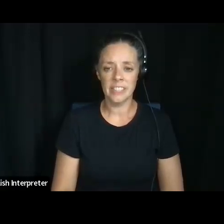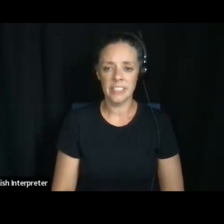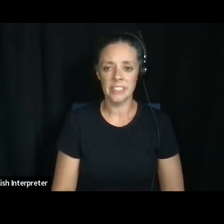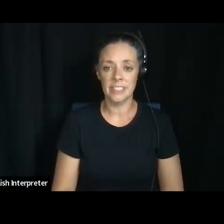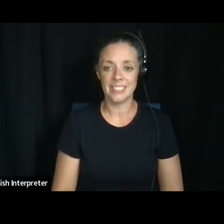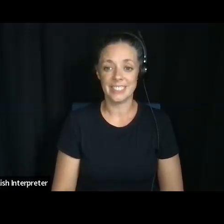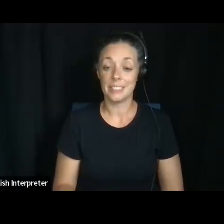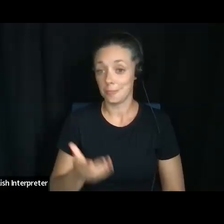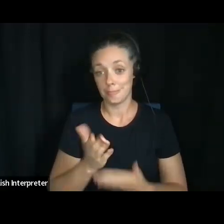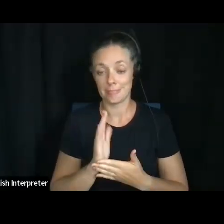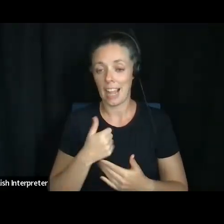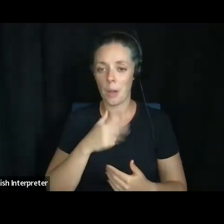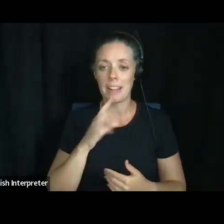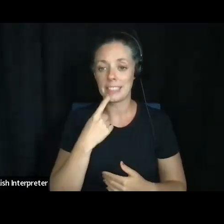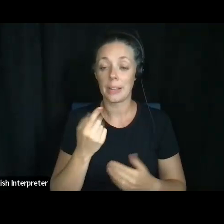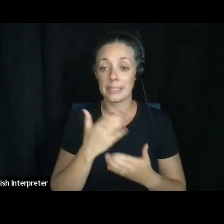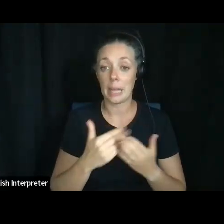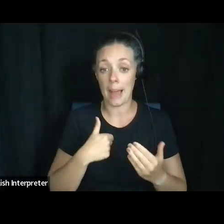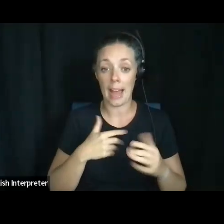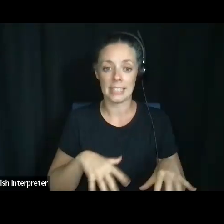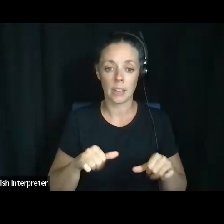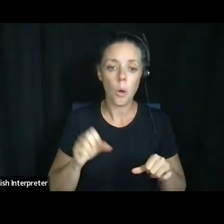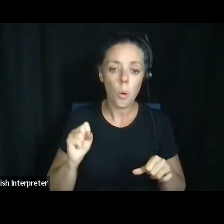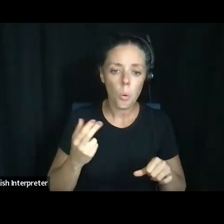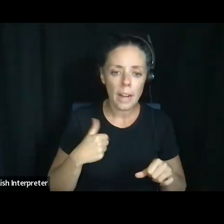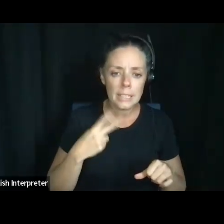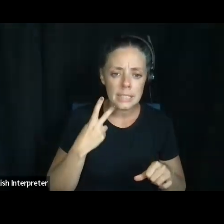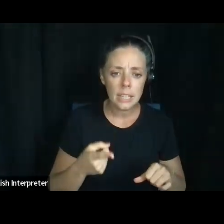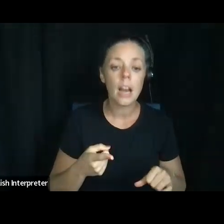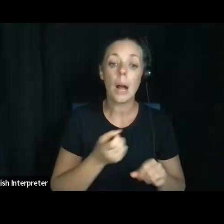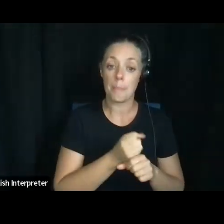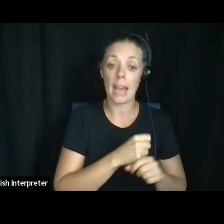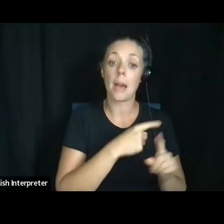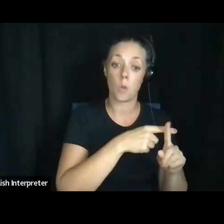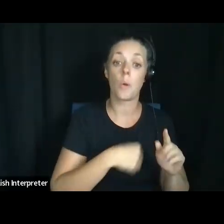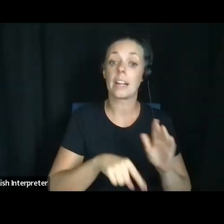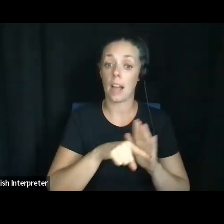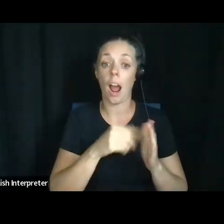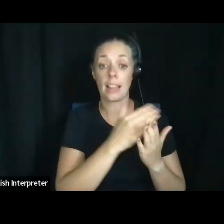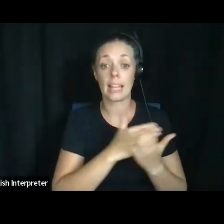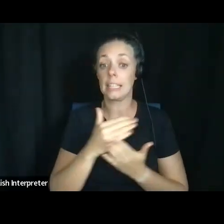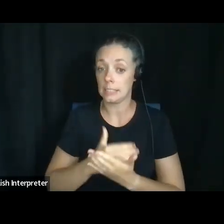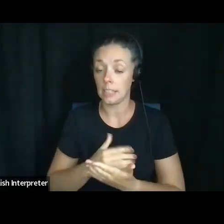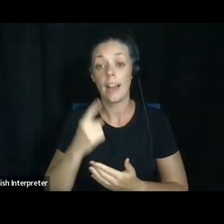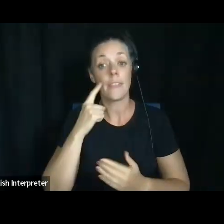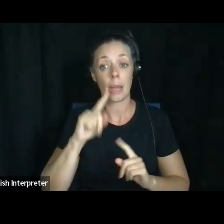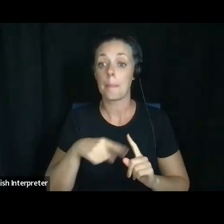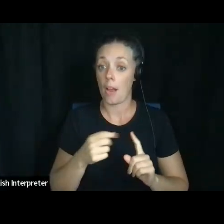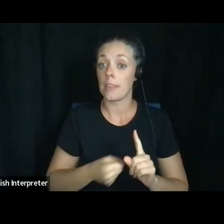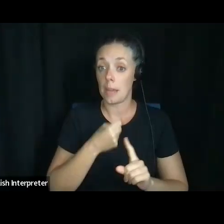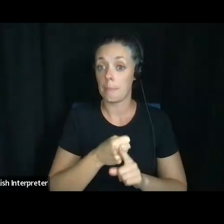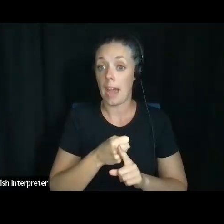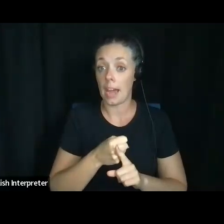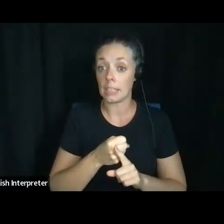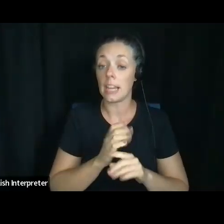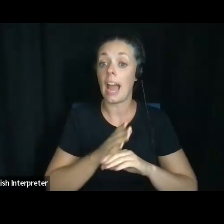All right. Well, I'll tell you some of the steps I take. Um, I, uh, making a pro and con list, um, thinking of the impact on my decision.